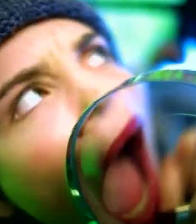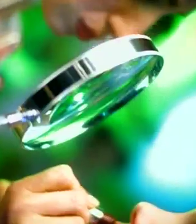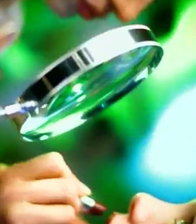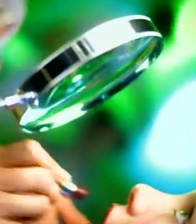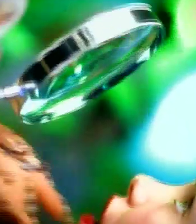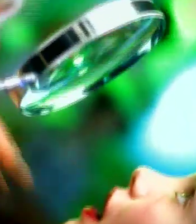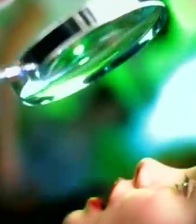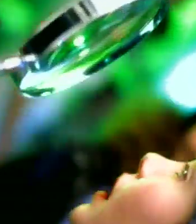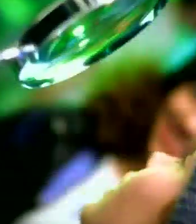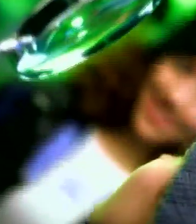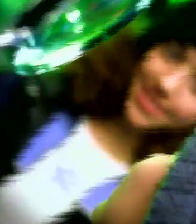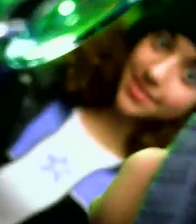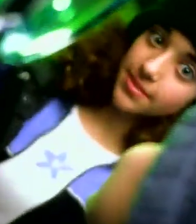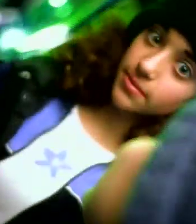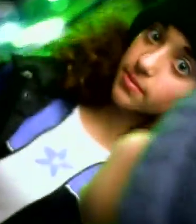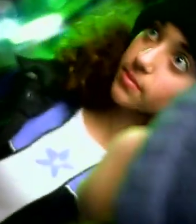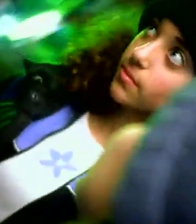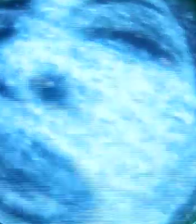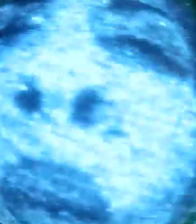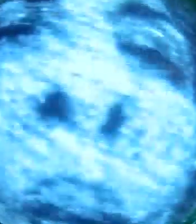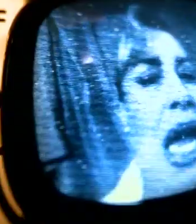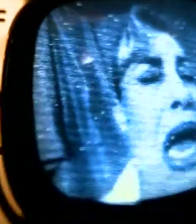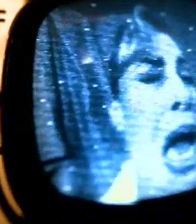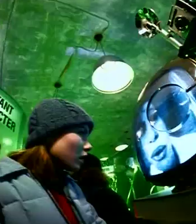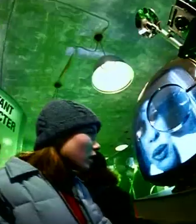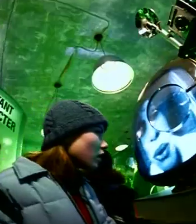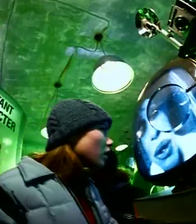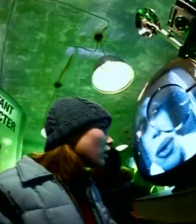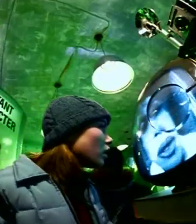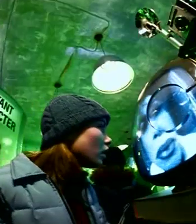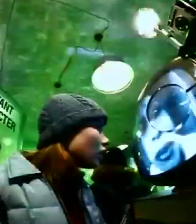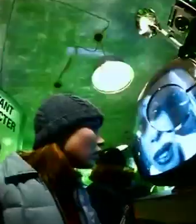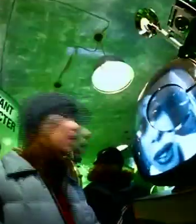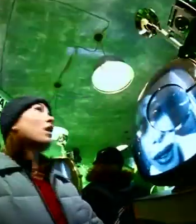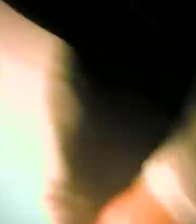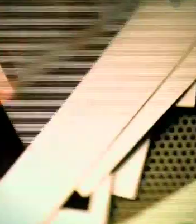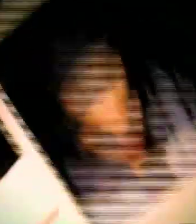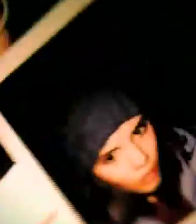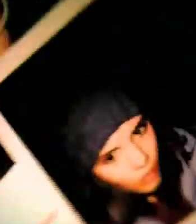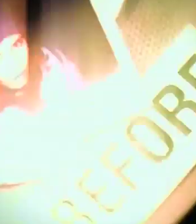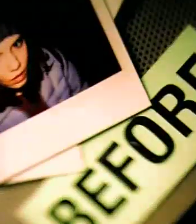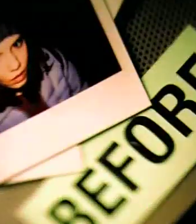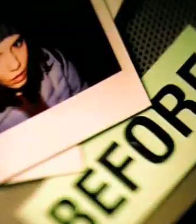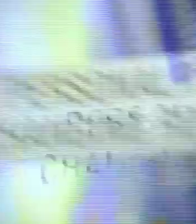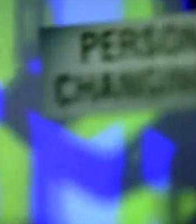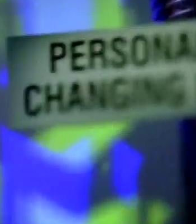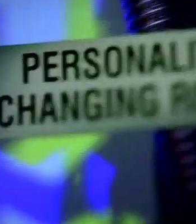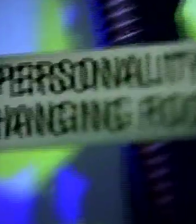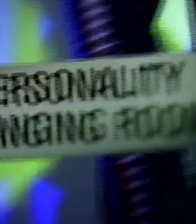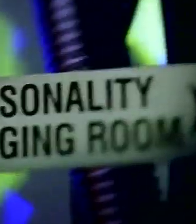in only minutes. Why be you when you can be me? You're before photographs.